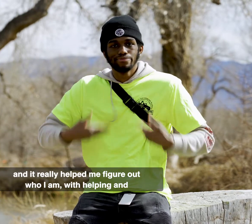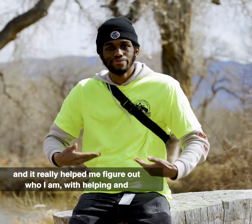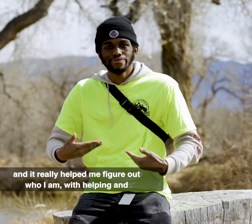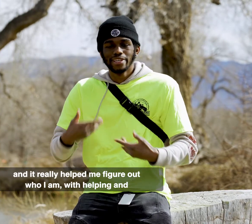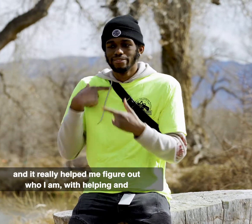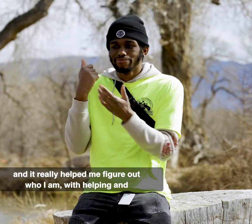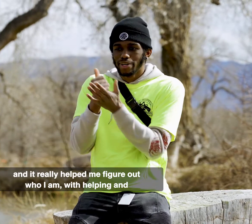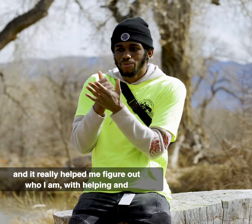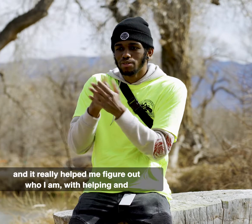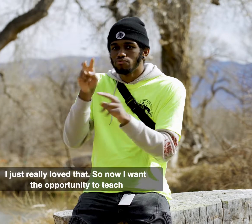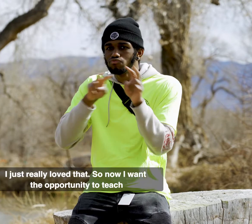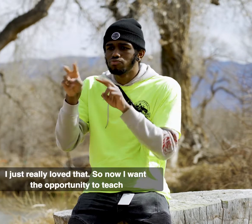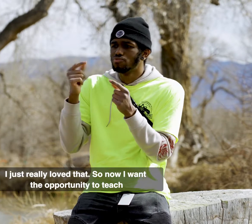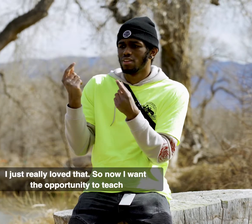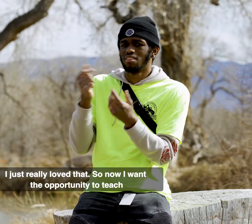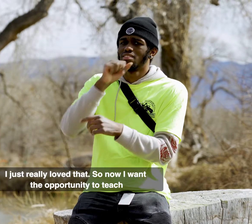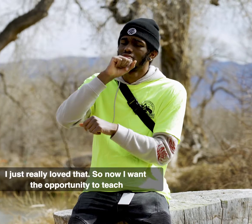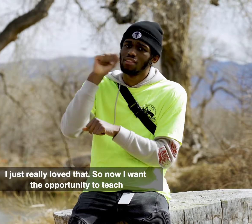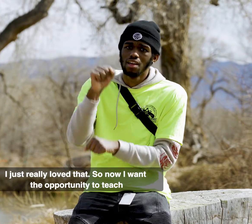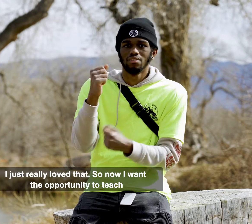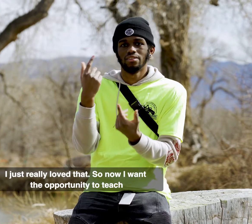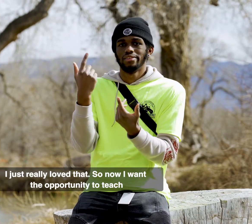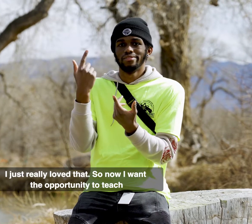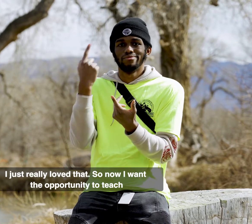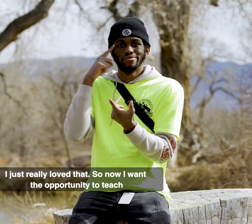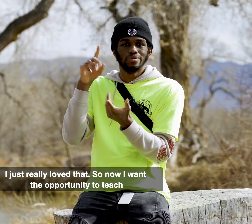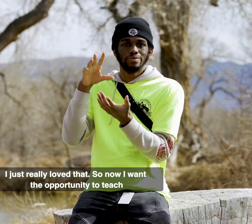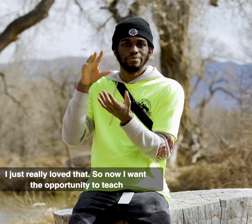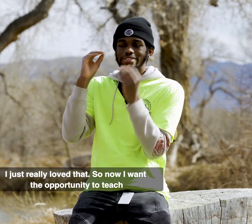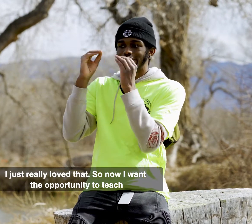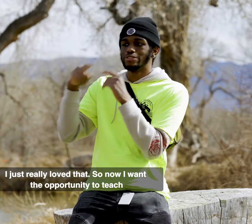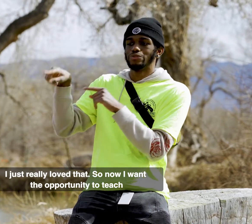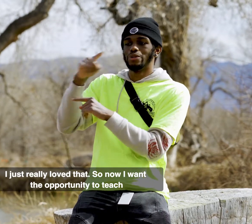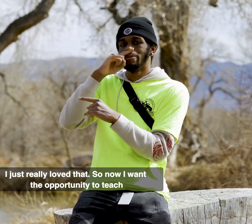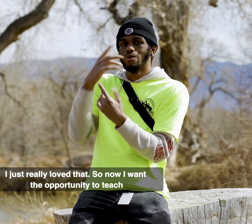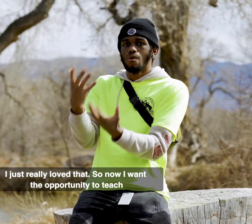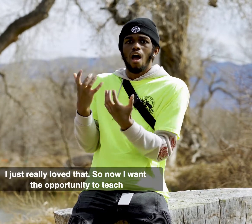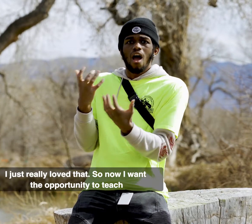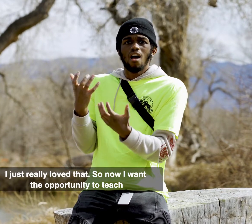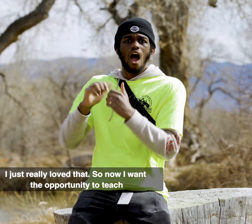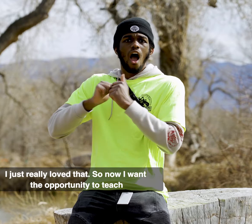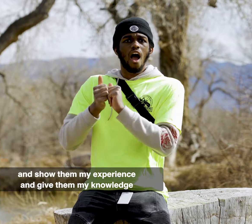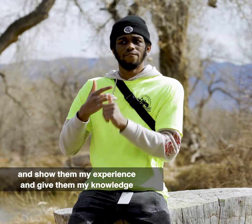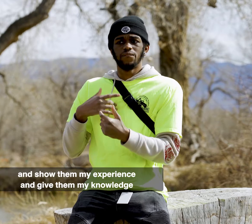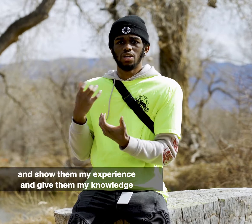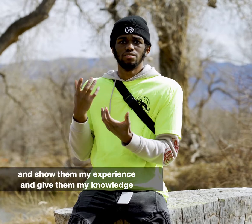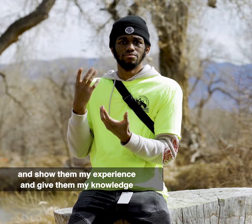am with helping and I just really loved you know that so now I want the opportunity to teach and show them my